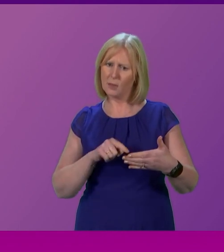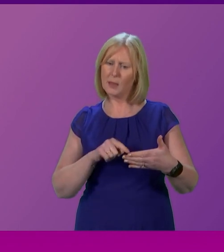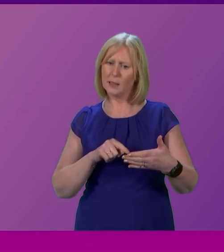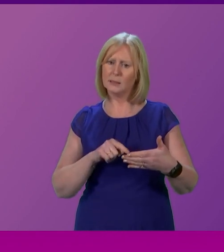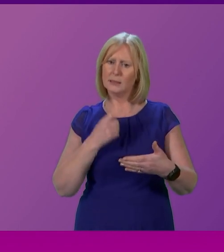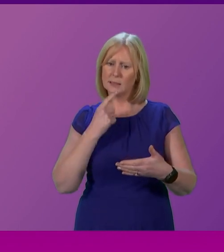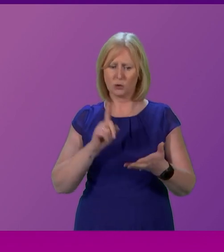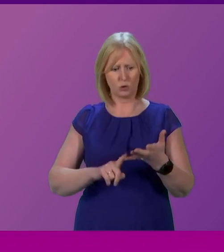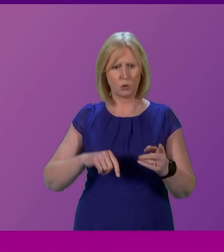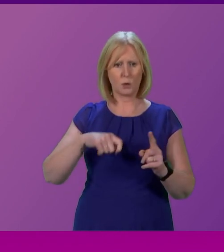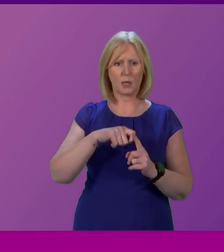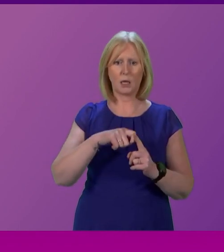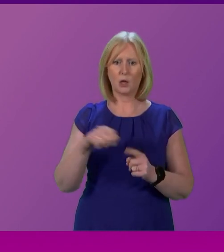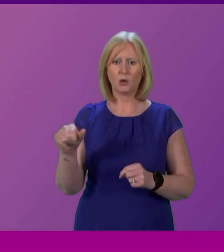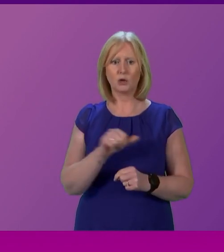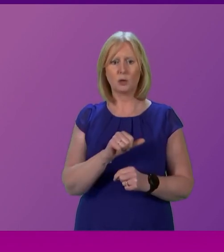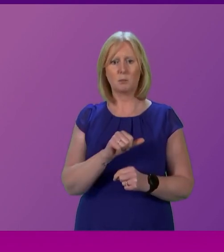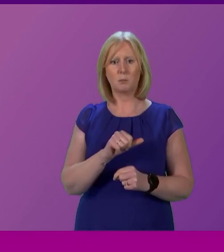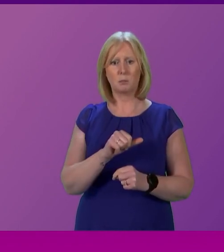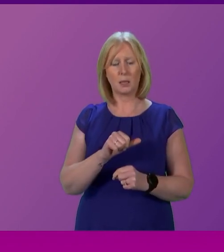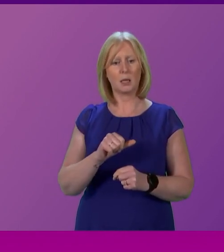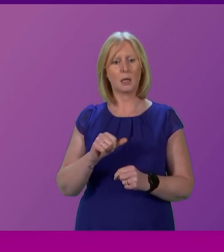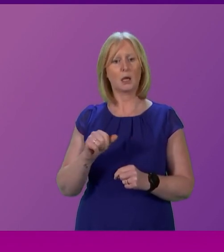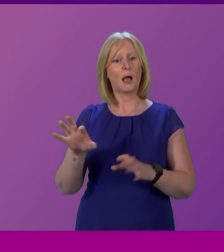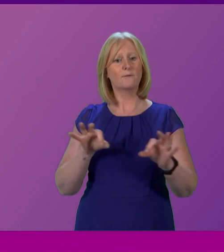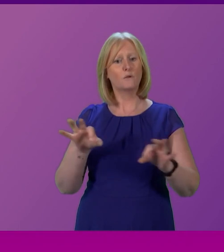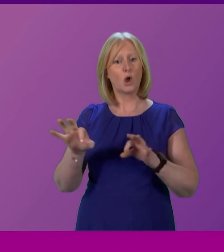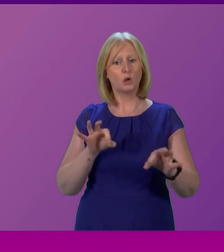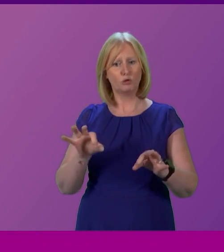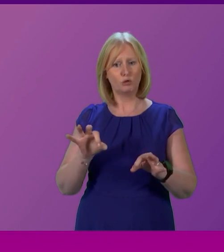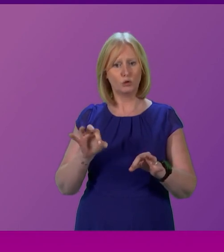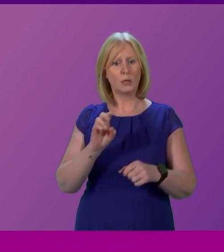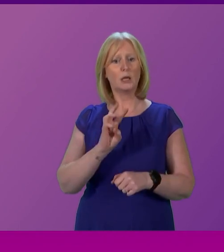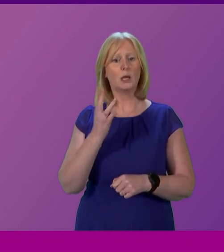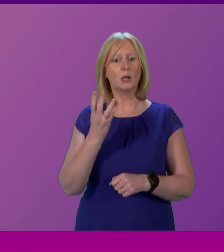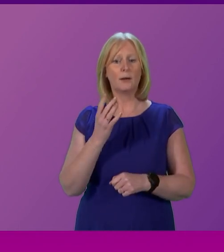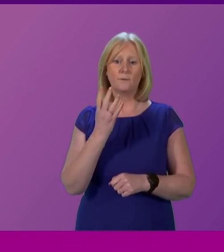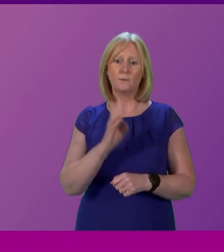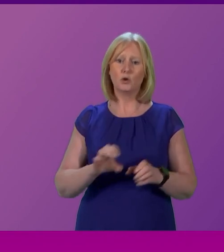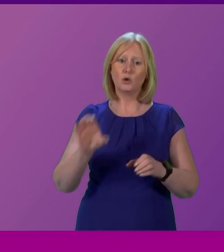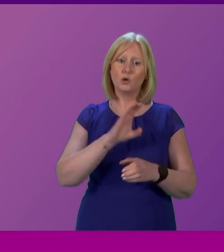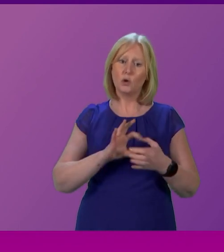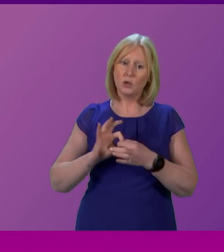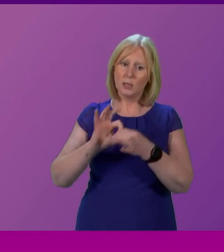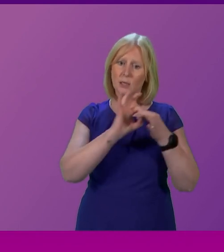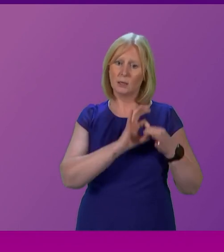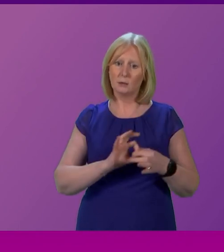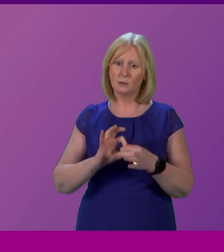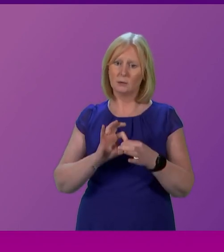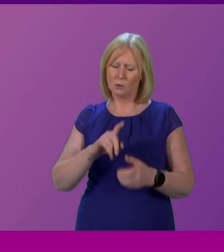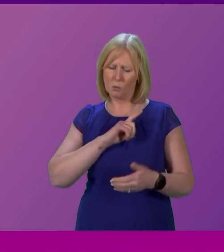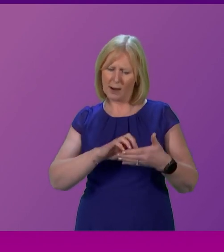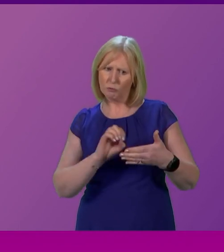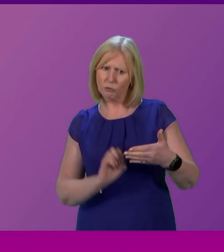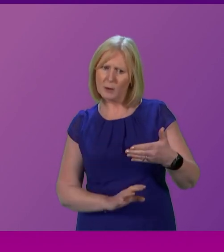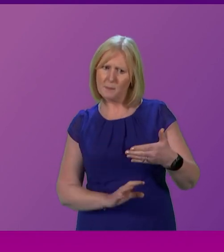says that the UK should be a voluntary union of nations. Something that her colleagues in Welsh Labour understand. Why is it that that has been